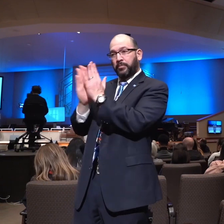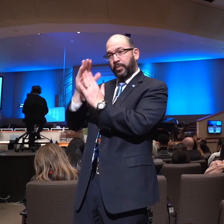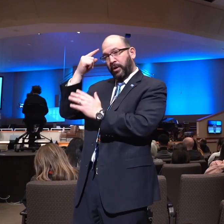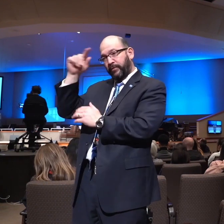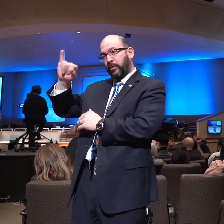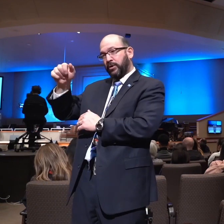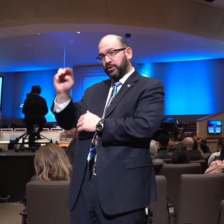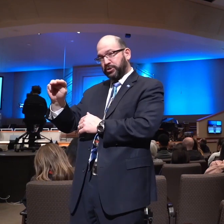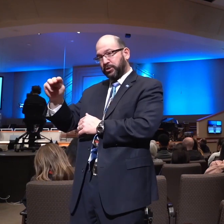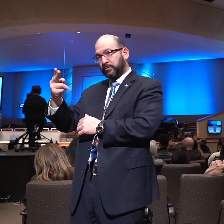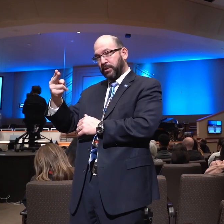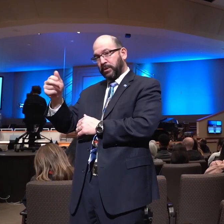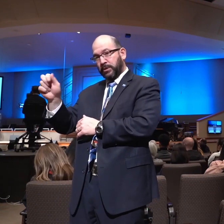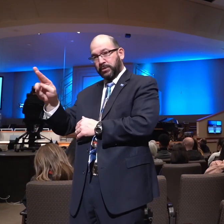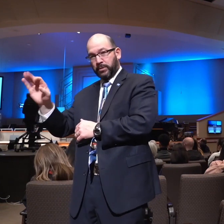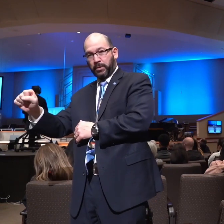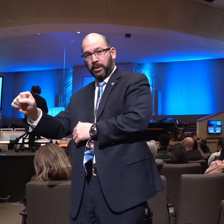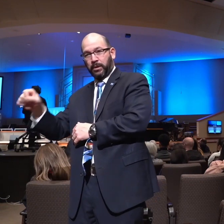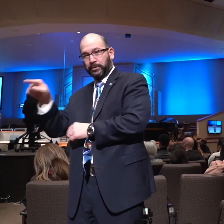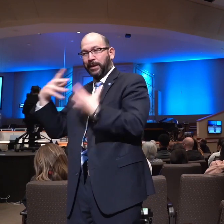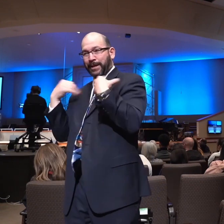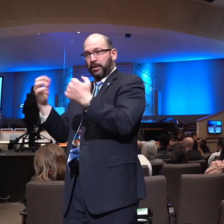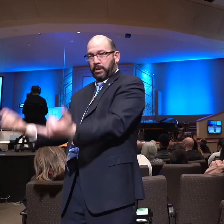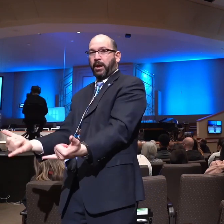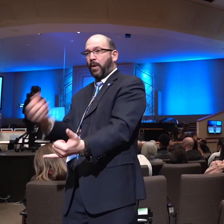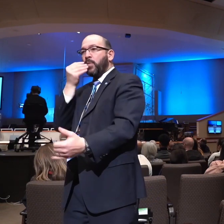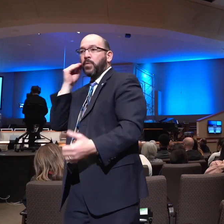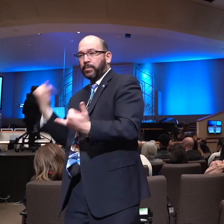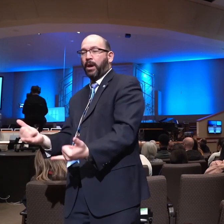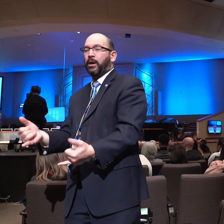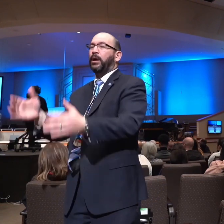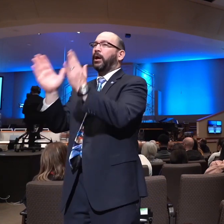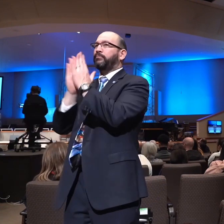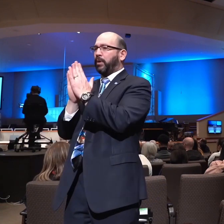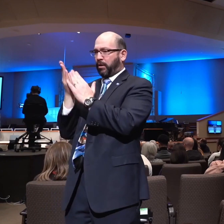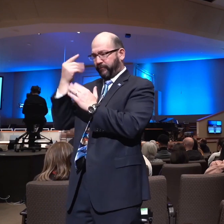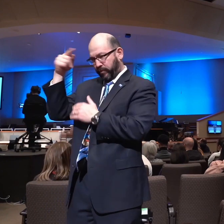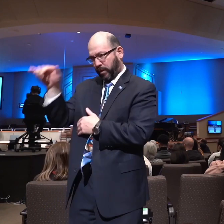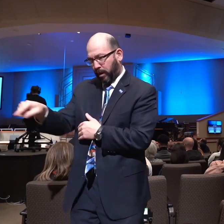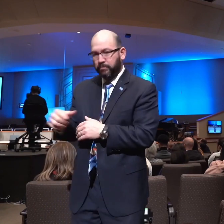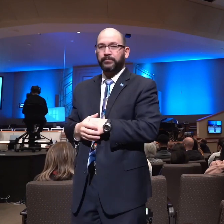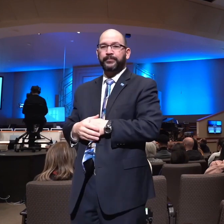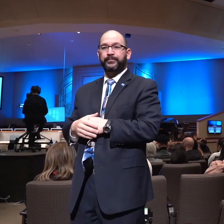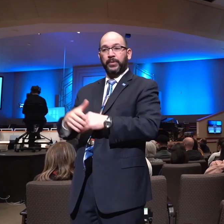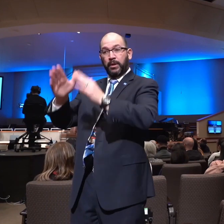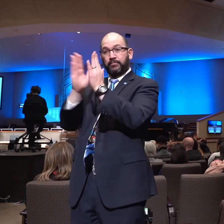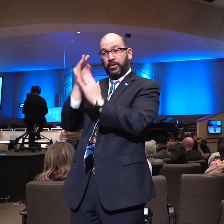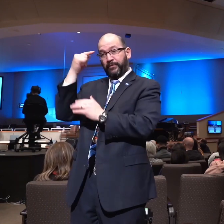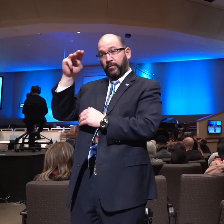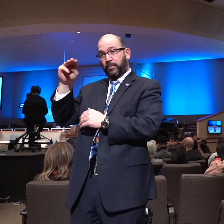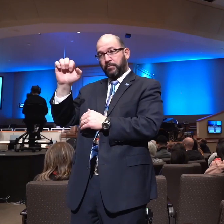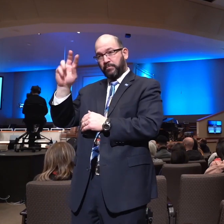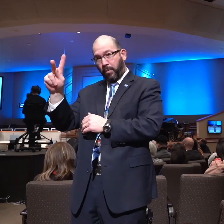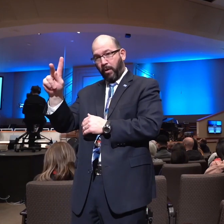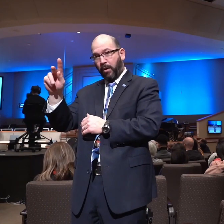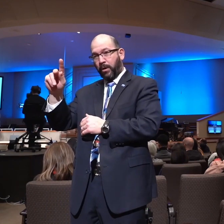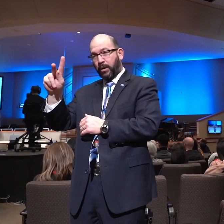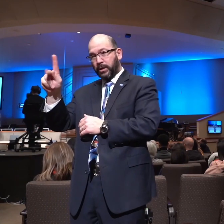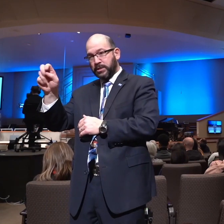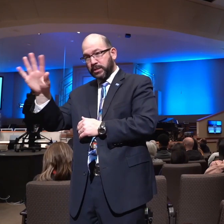he's home. And God answered that prayer. And I've been praying for Mark Kelly, one of our young men of our church. The Kellys are